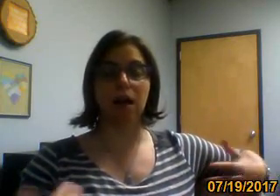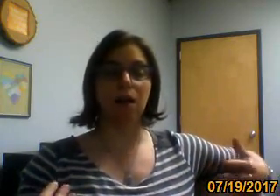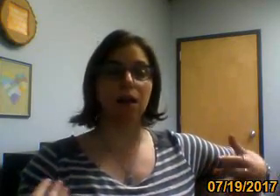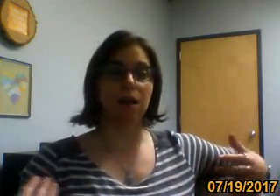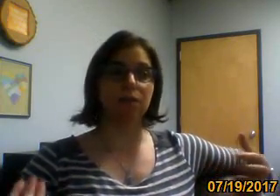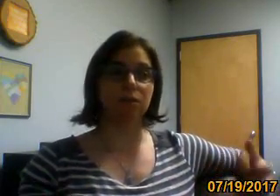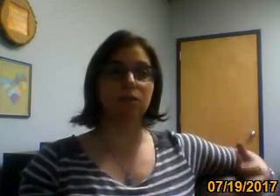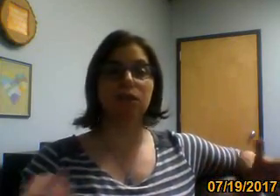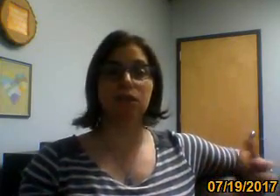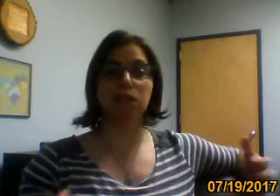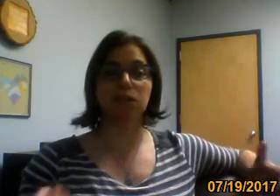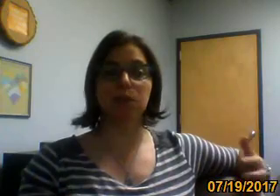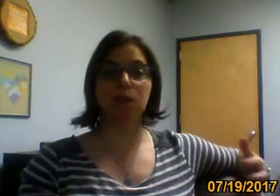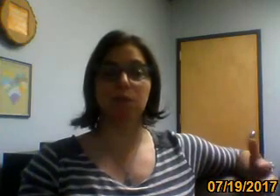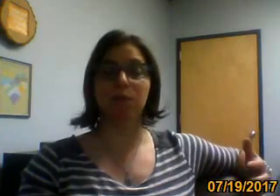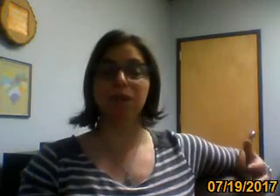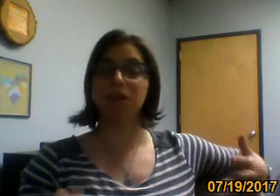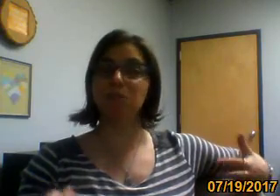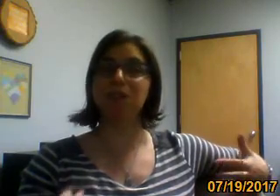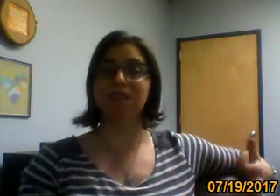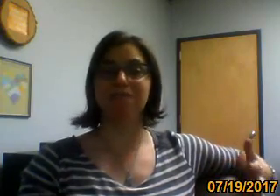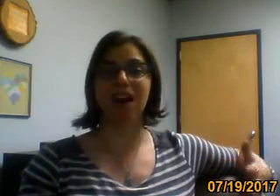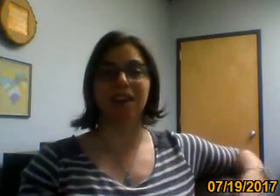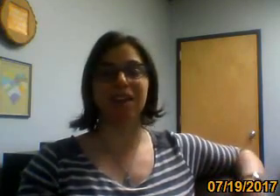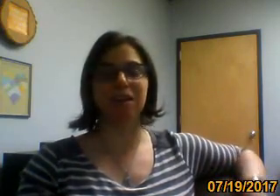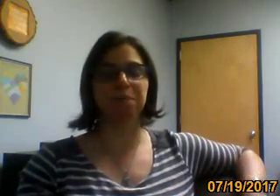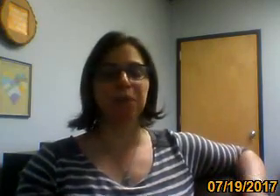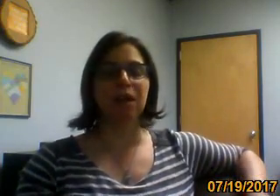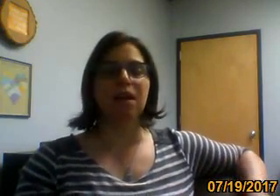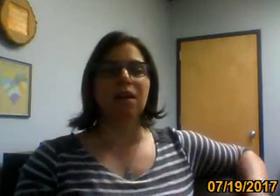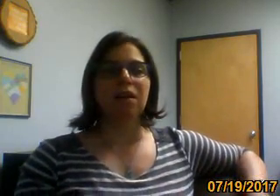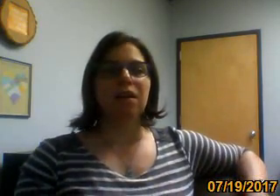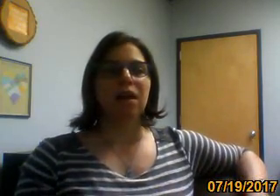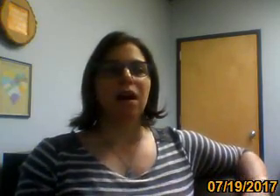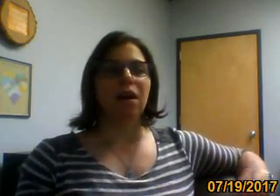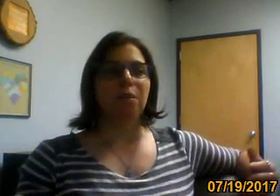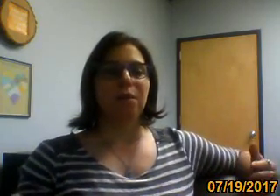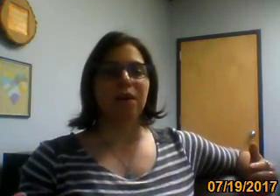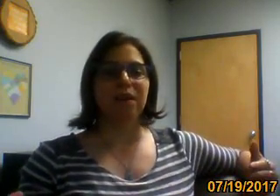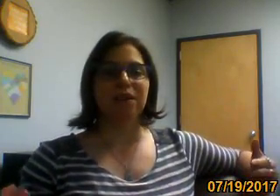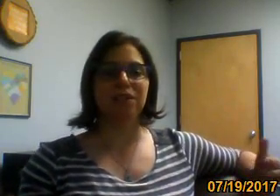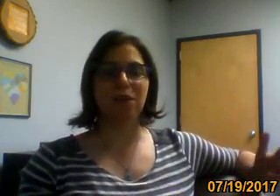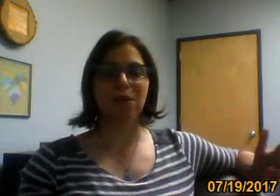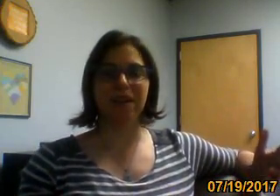said, I, there needs to be a couple more layers, but I like it. Um, so